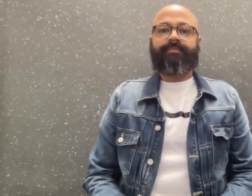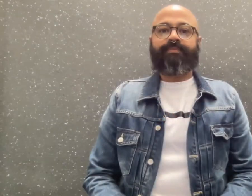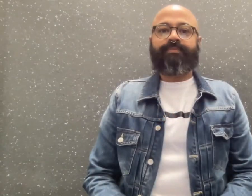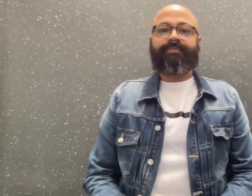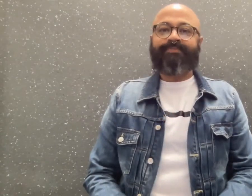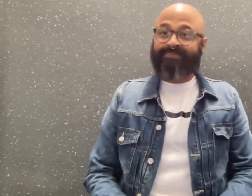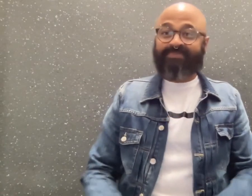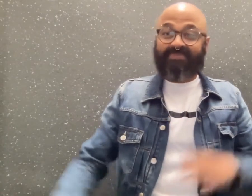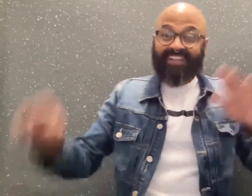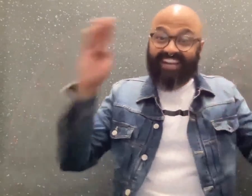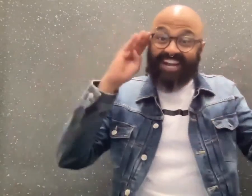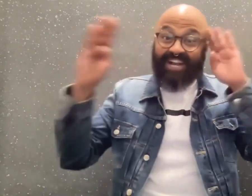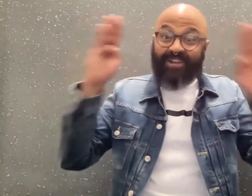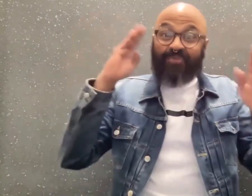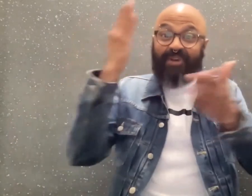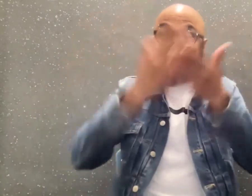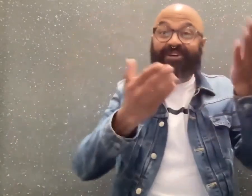Hello everyone, how are you doing?